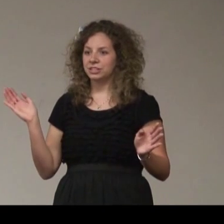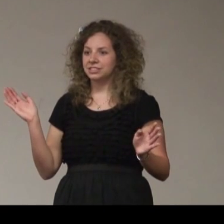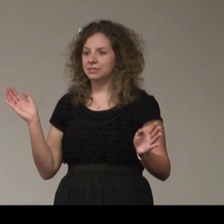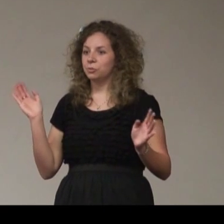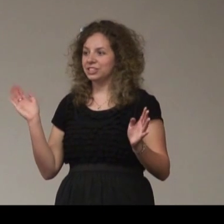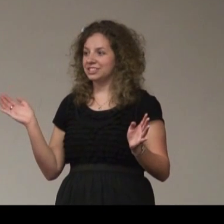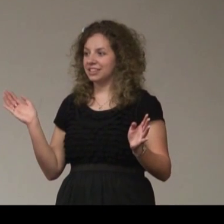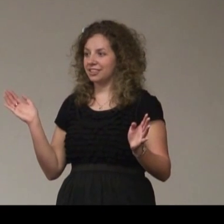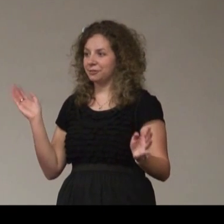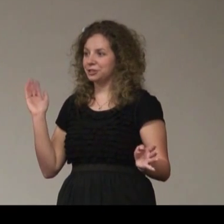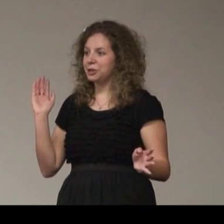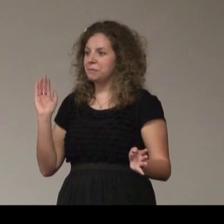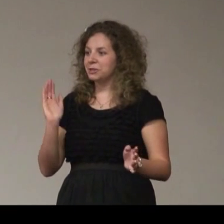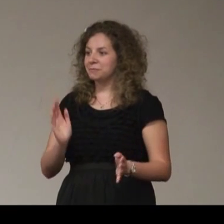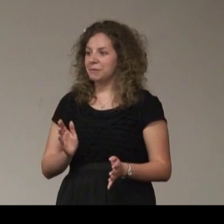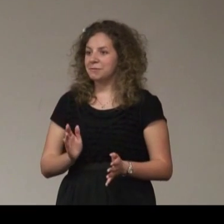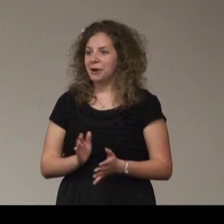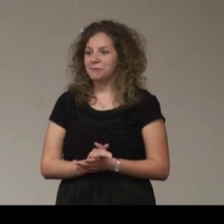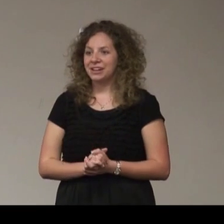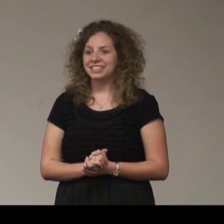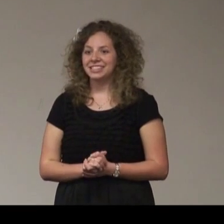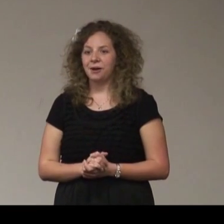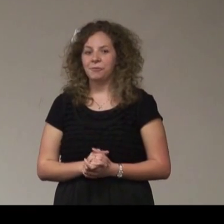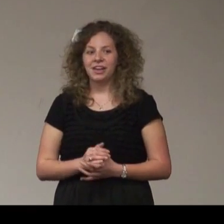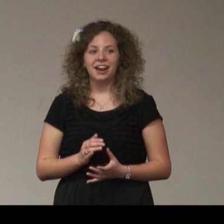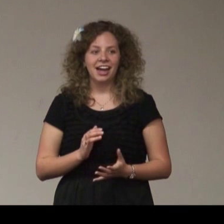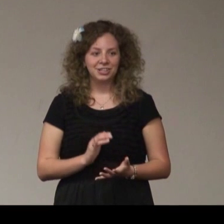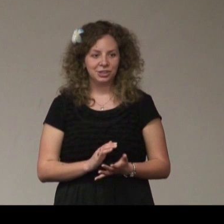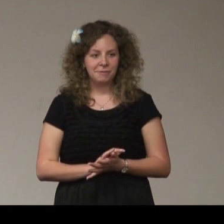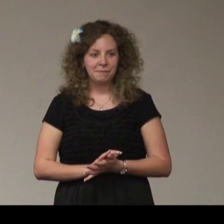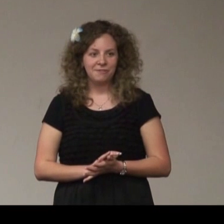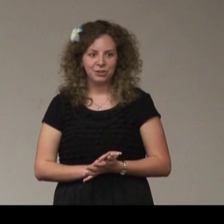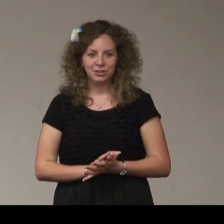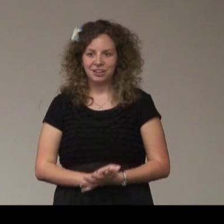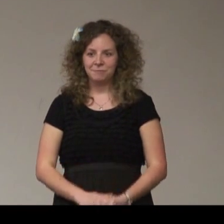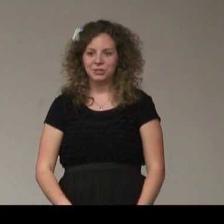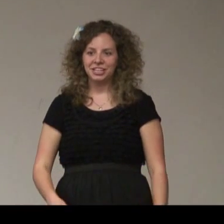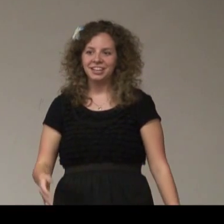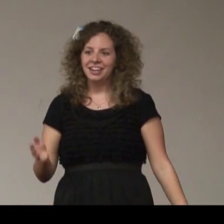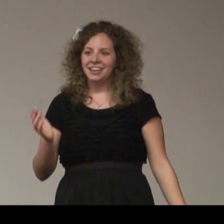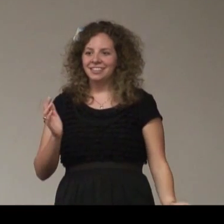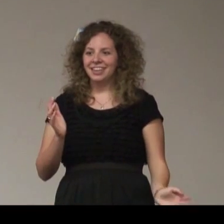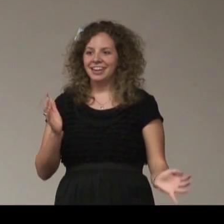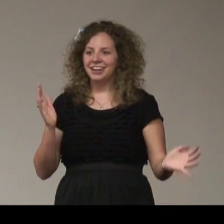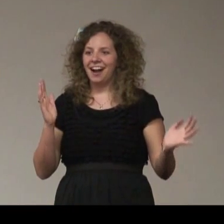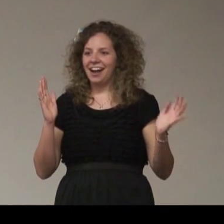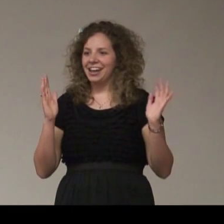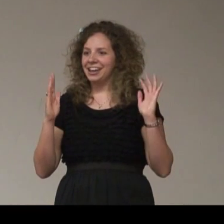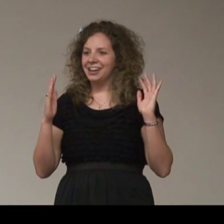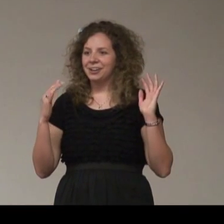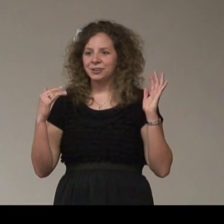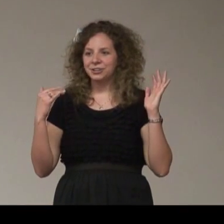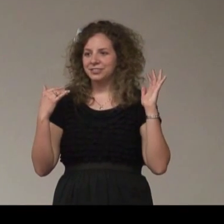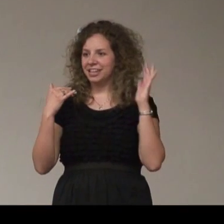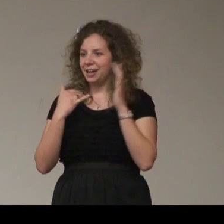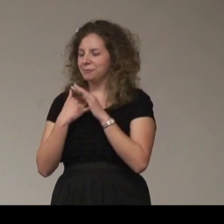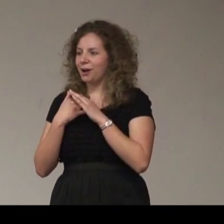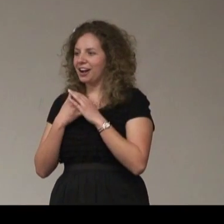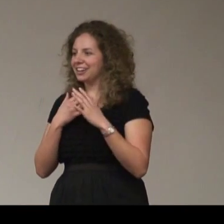words in sign language. But the bummer part was is that when I actually met my first deaf person, then I could have said rock,